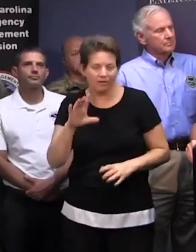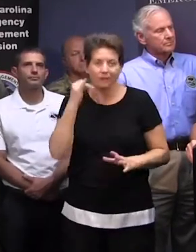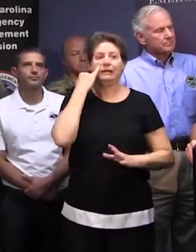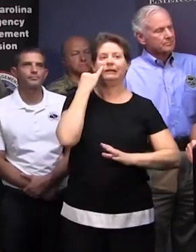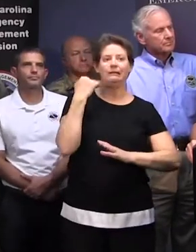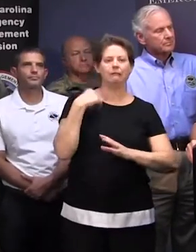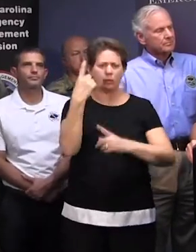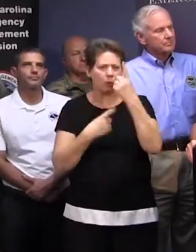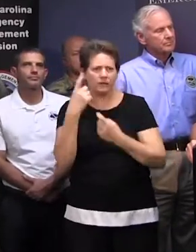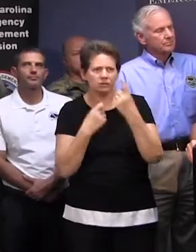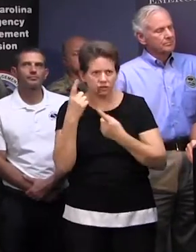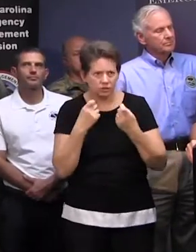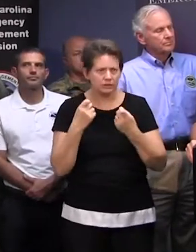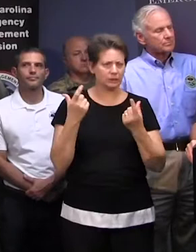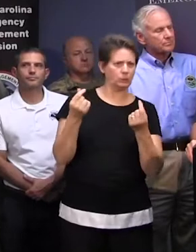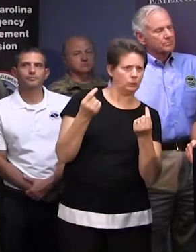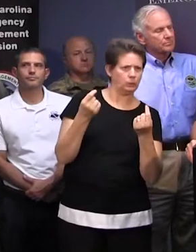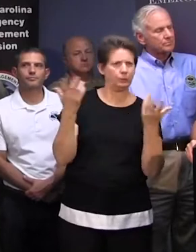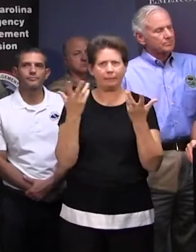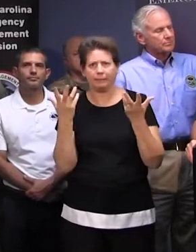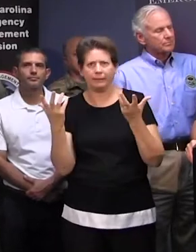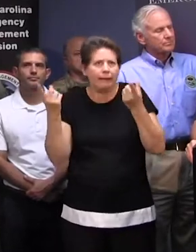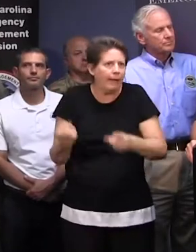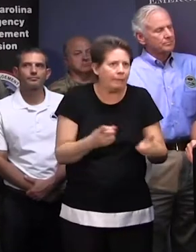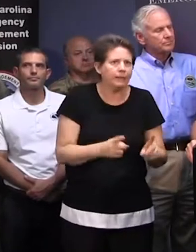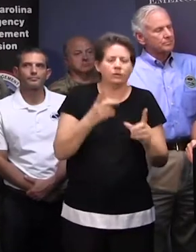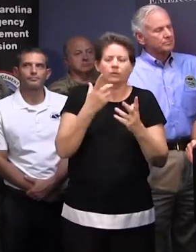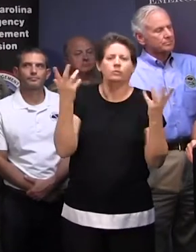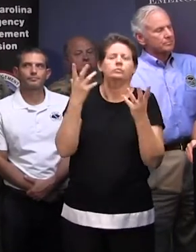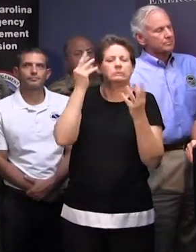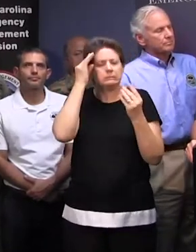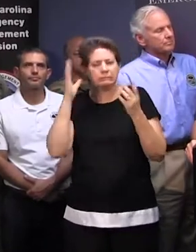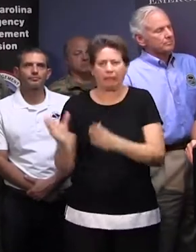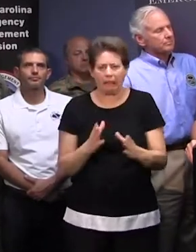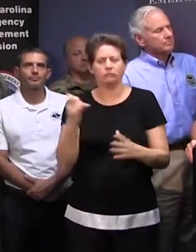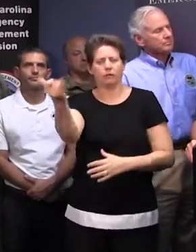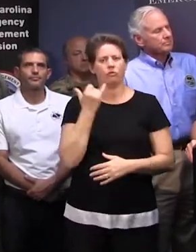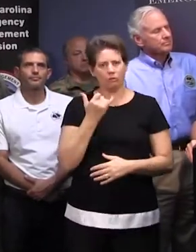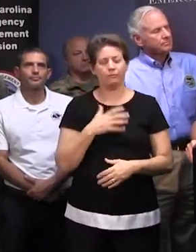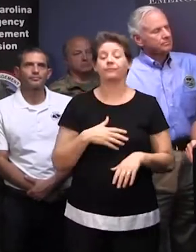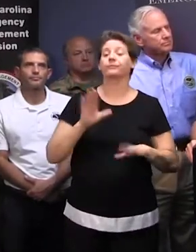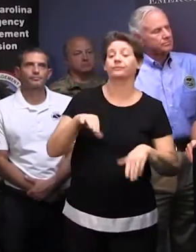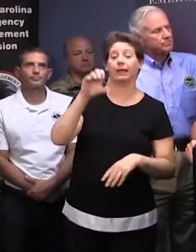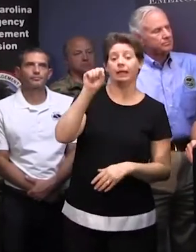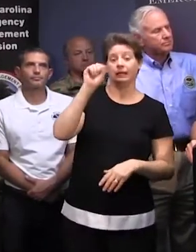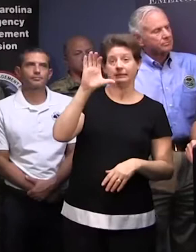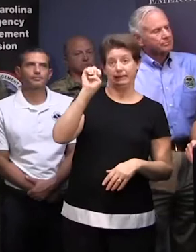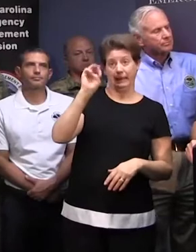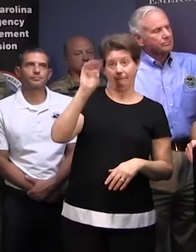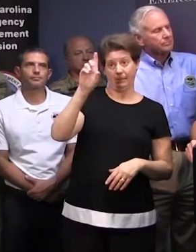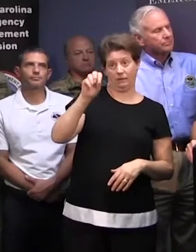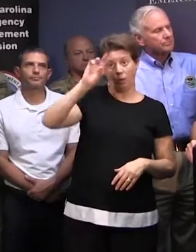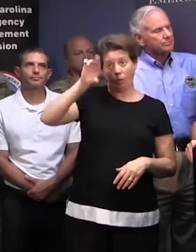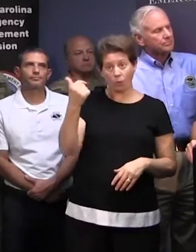if you have any questions about what might you do or what you'd like to do. I already mentioned scend.org. It's